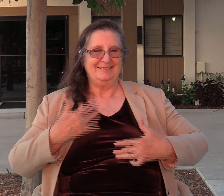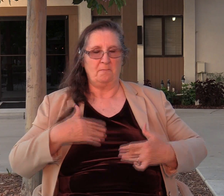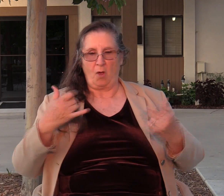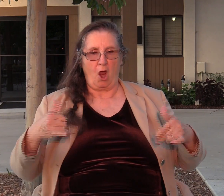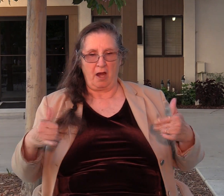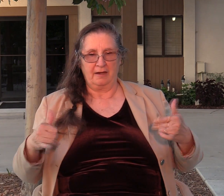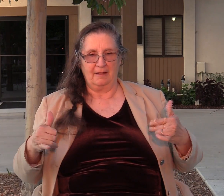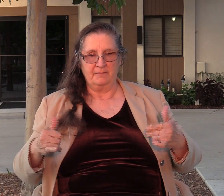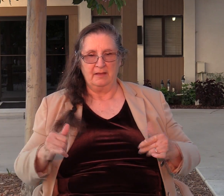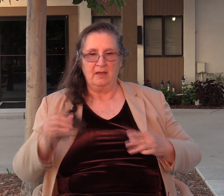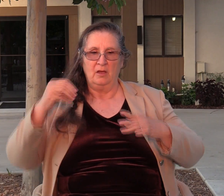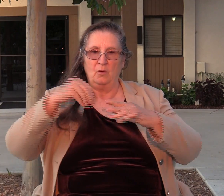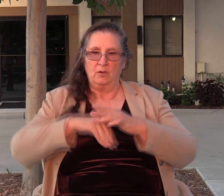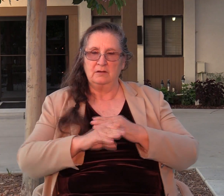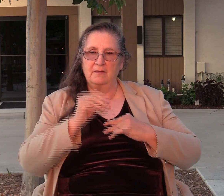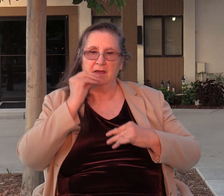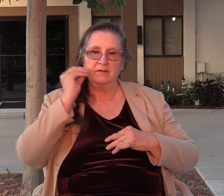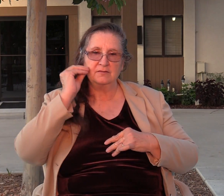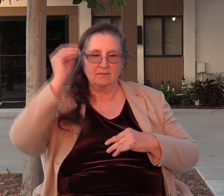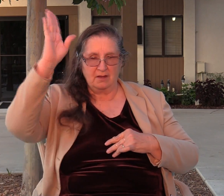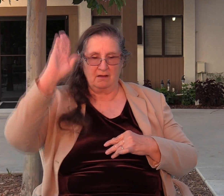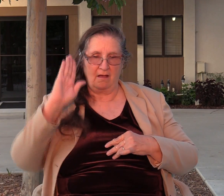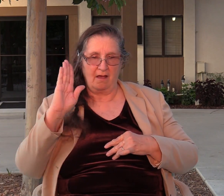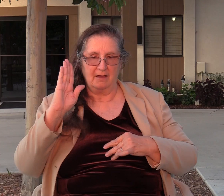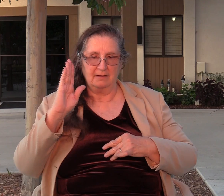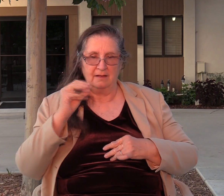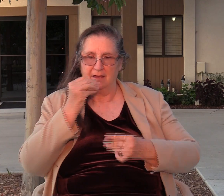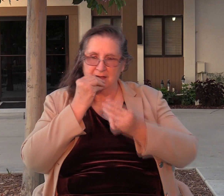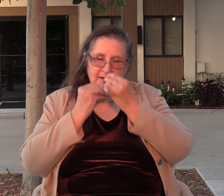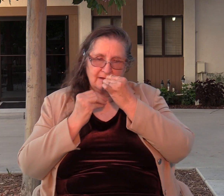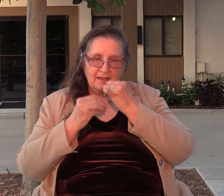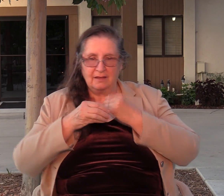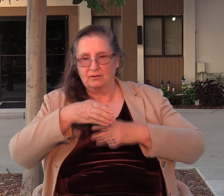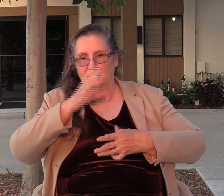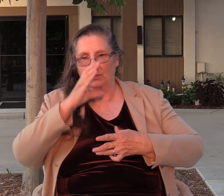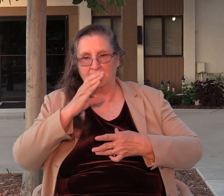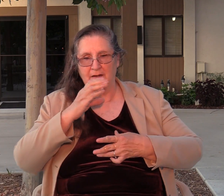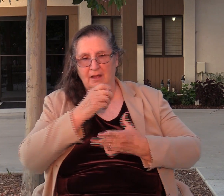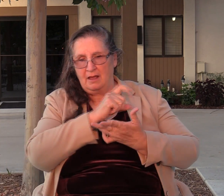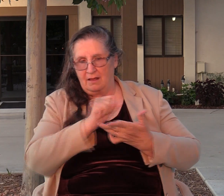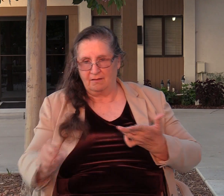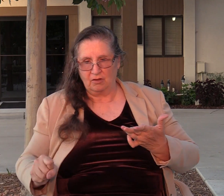god and ate and drank and they cursed Abimelech.